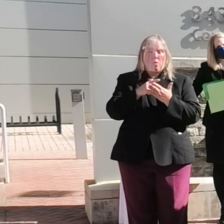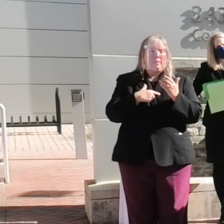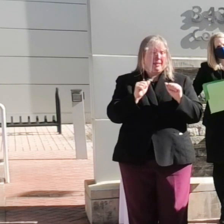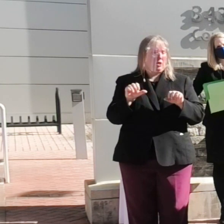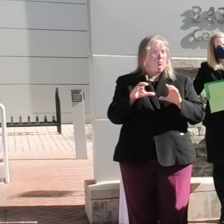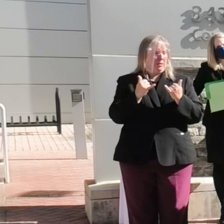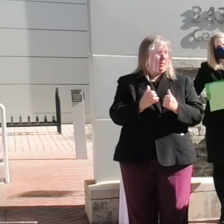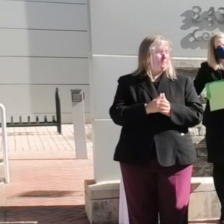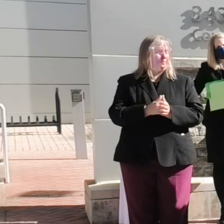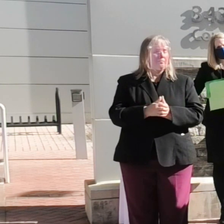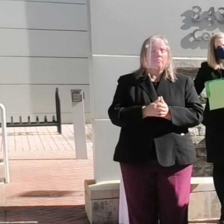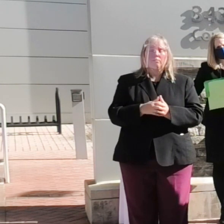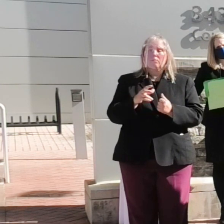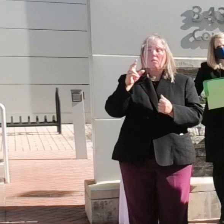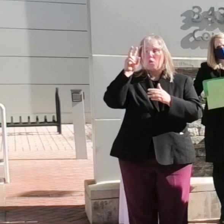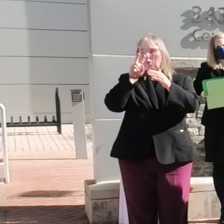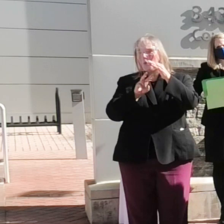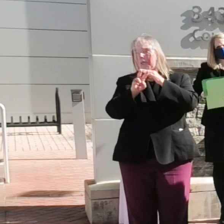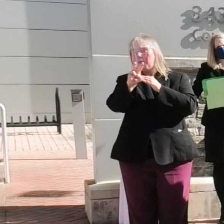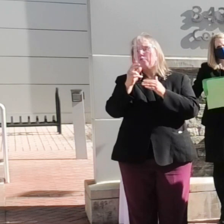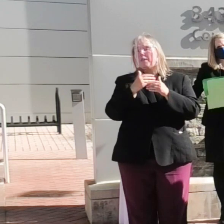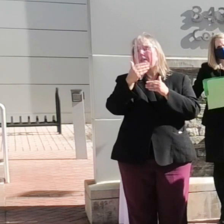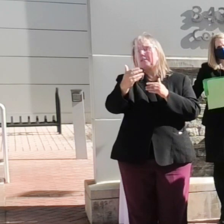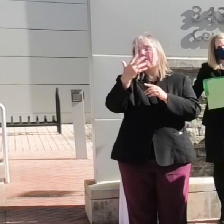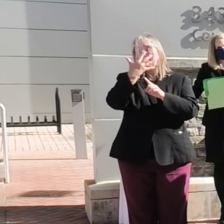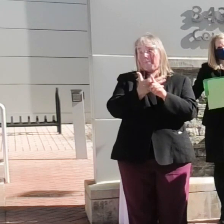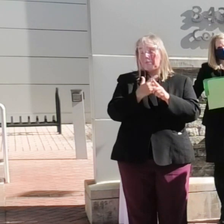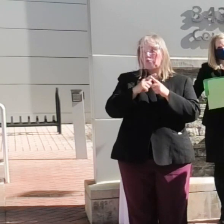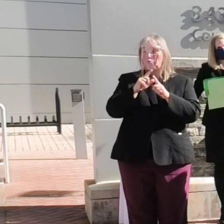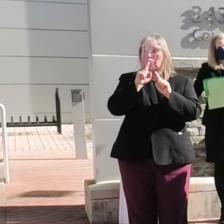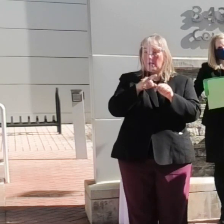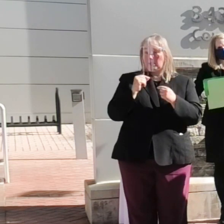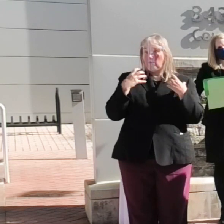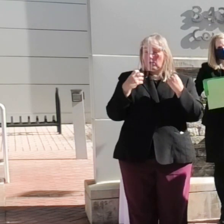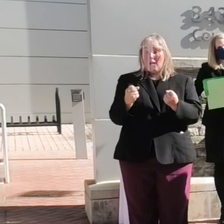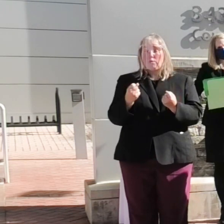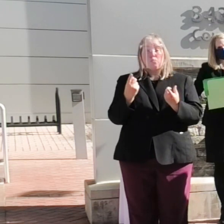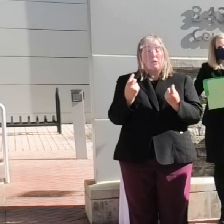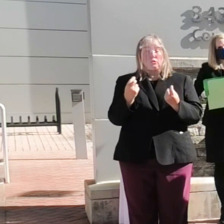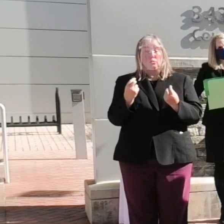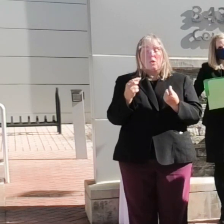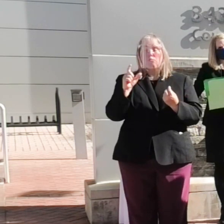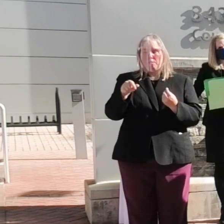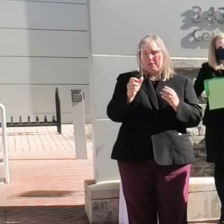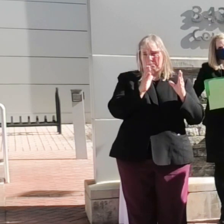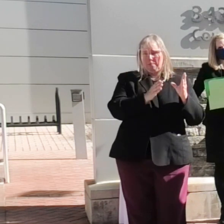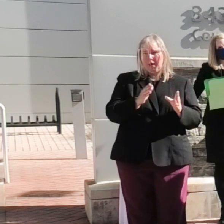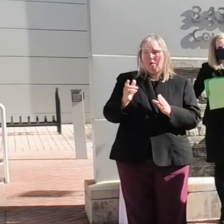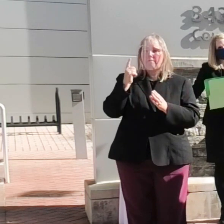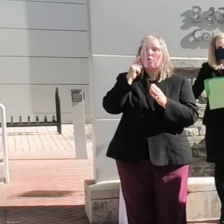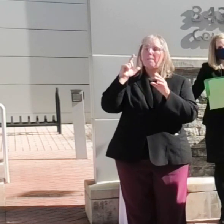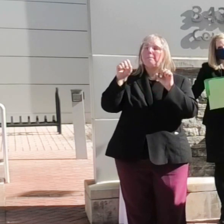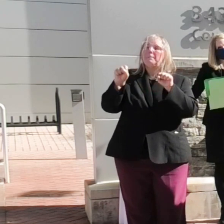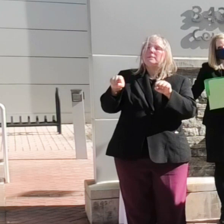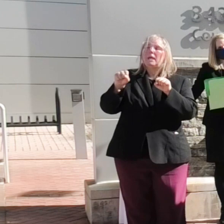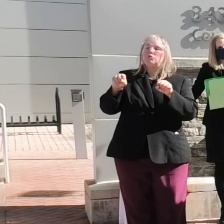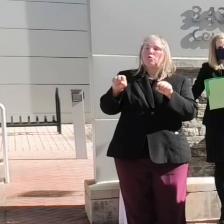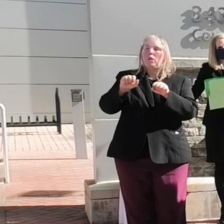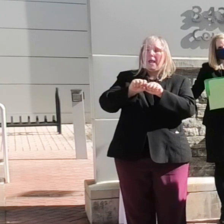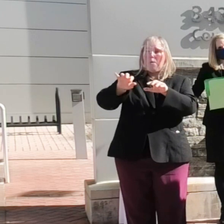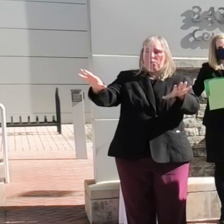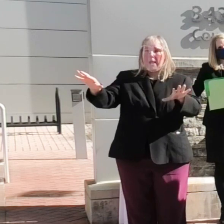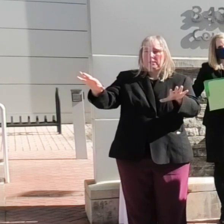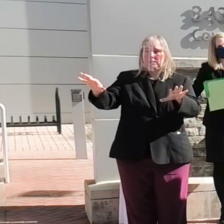Looking ahead to the next five months of our response and recovery, we must prepare for potential outbreaks